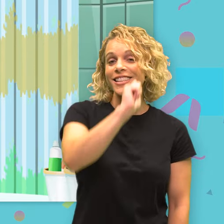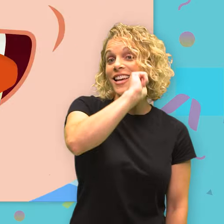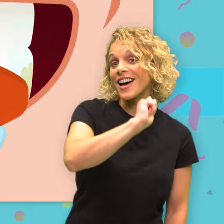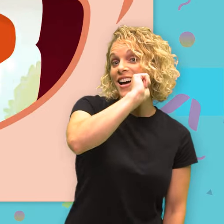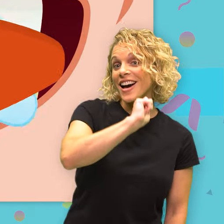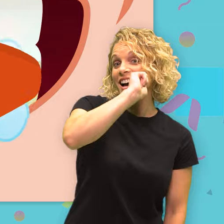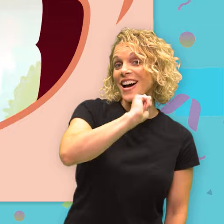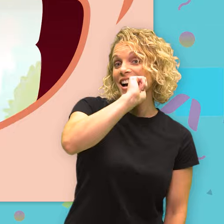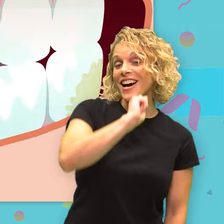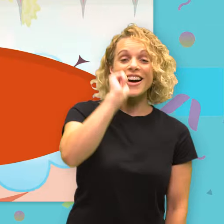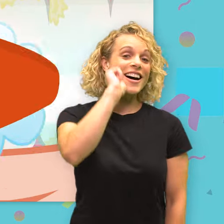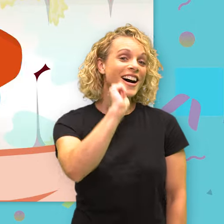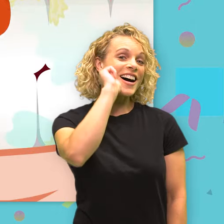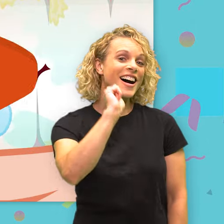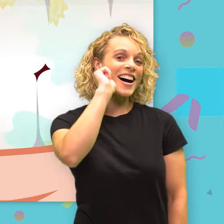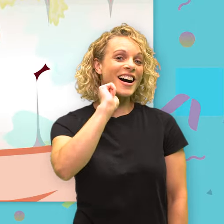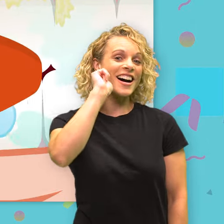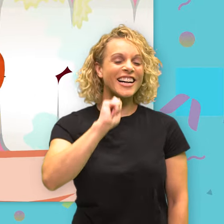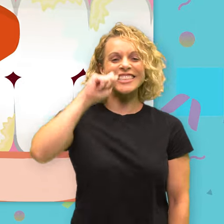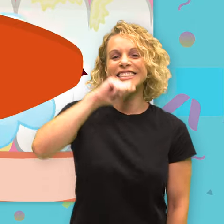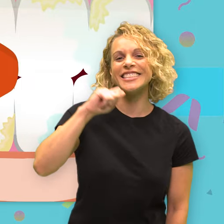Circles on all sides of your teeth.